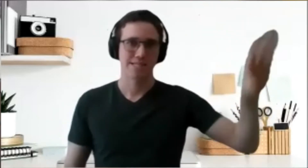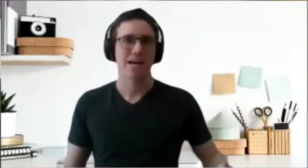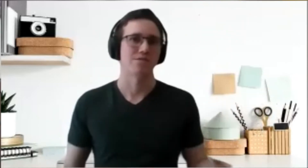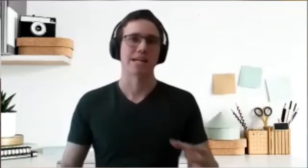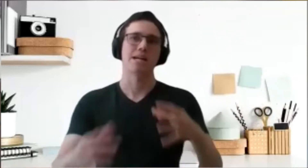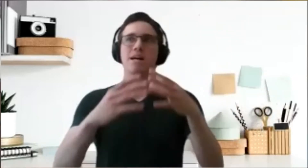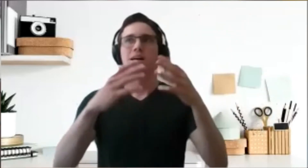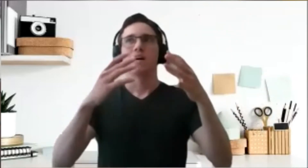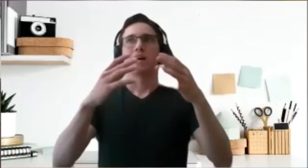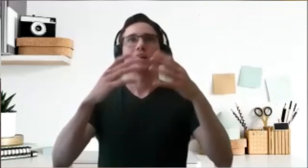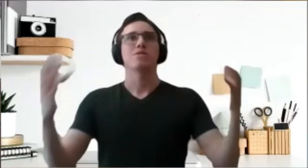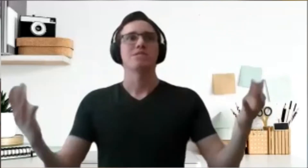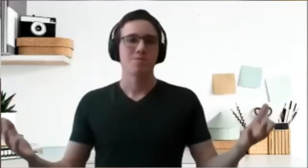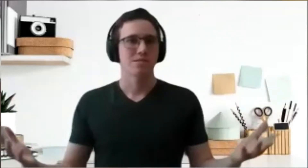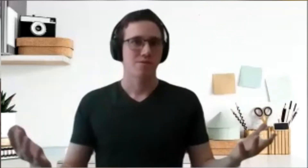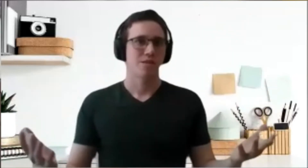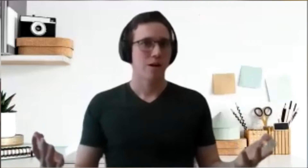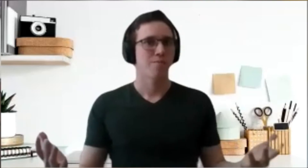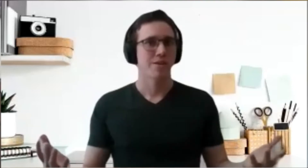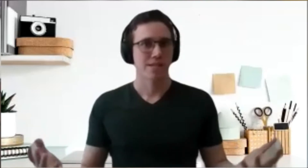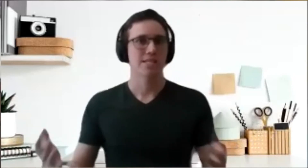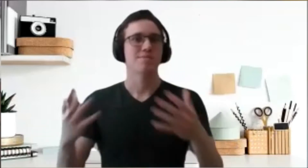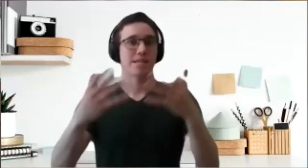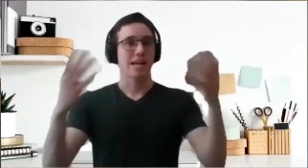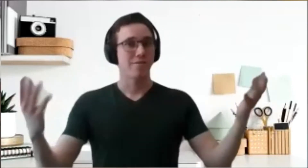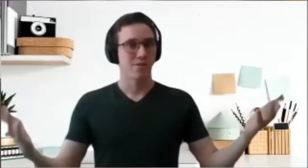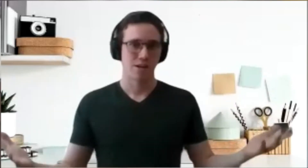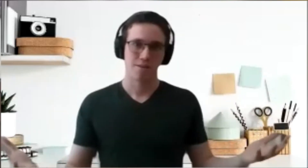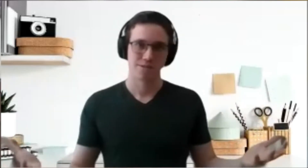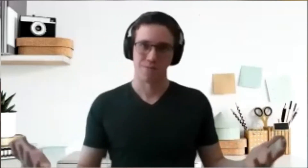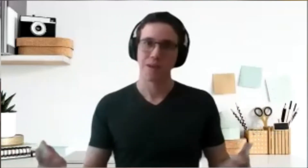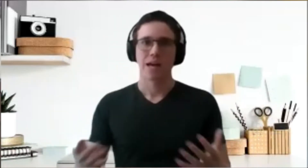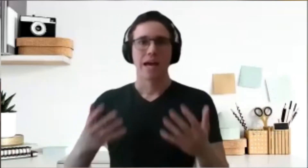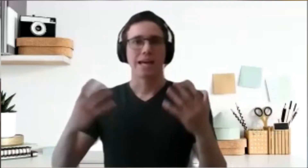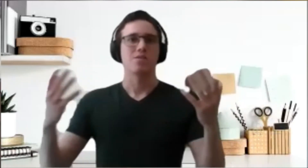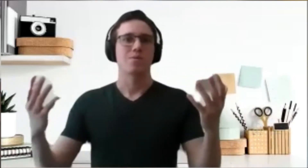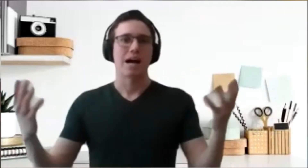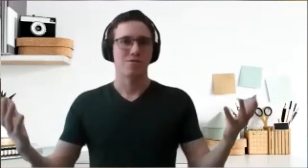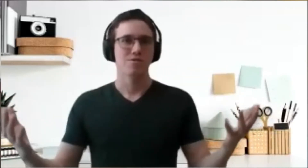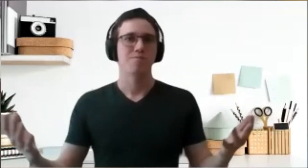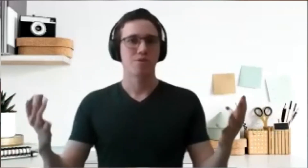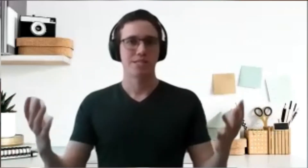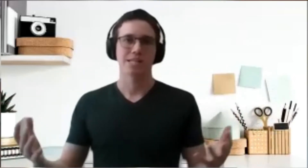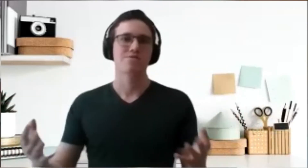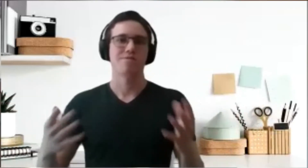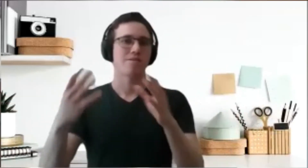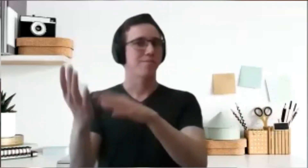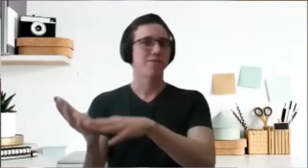status like you are responsible for the well-being of the club like every other officer and I've done projects with our VP of